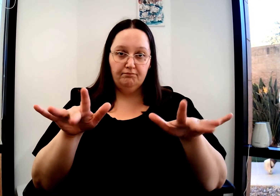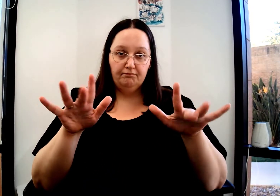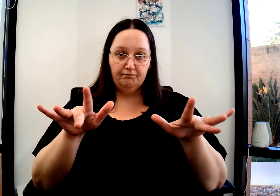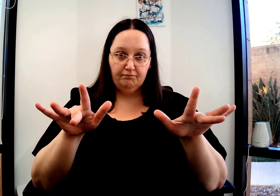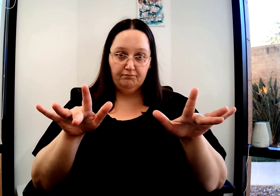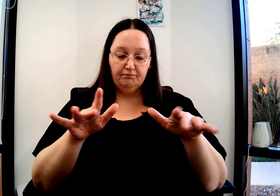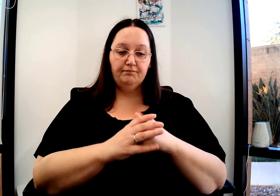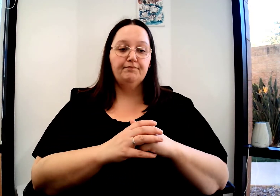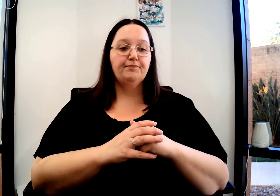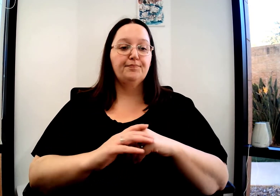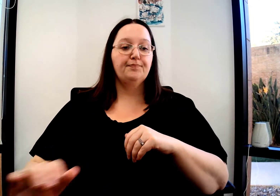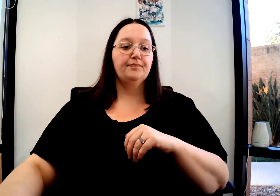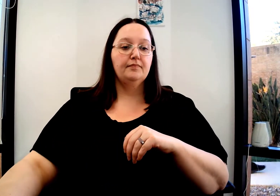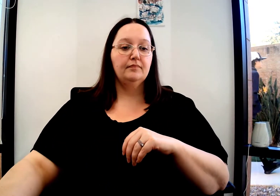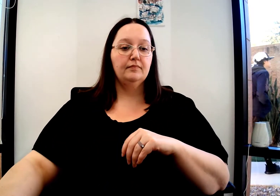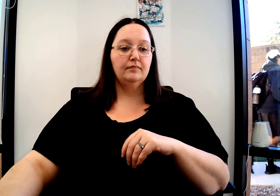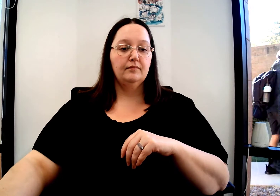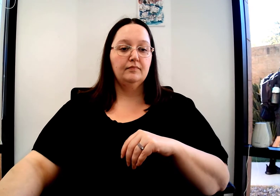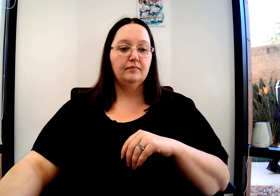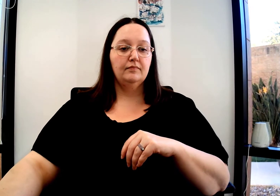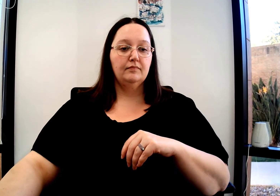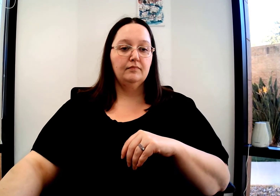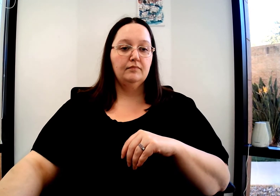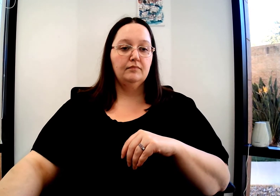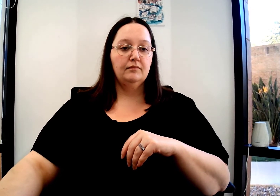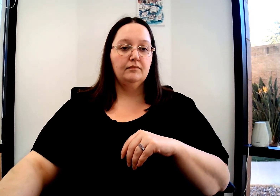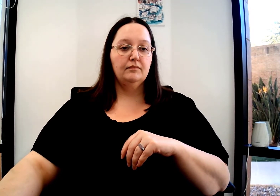Two-hand open aids circle. All are the sign for computer.